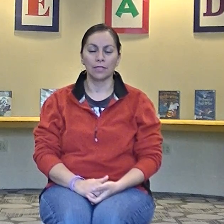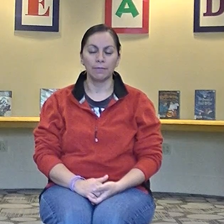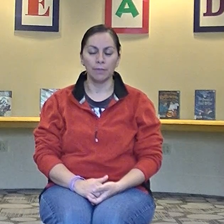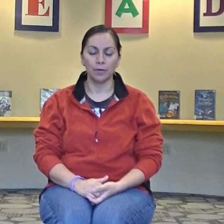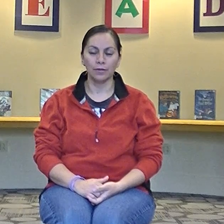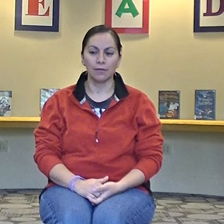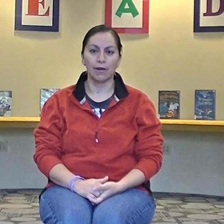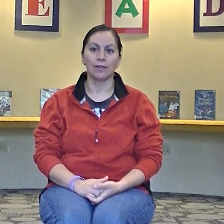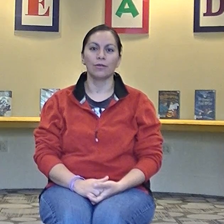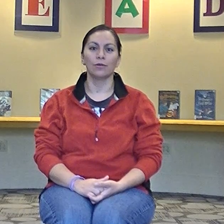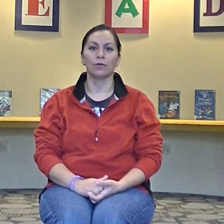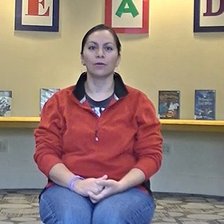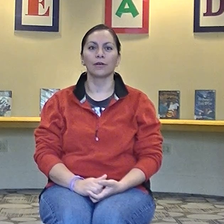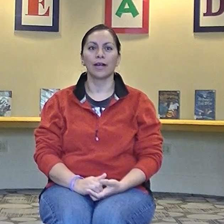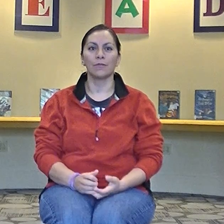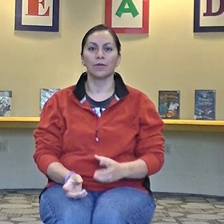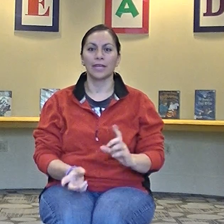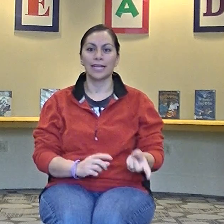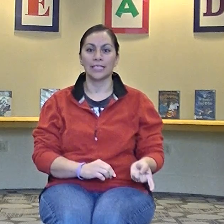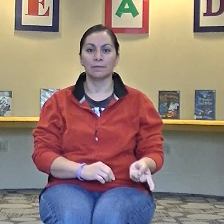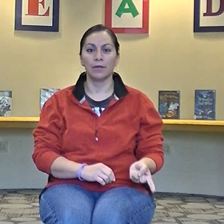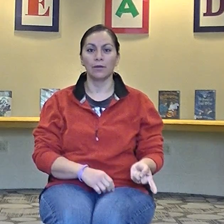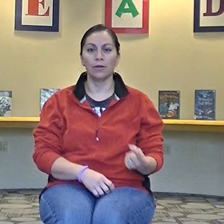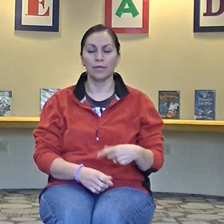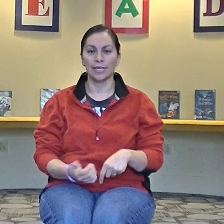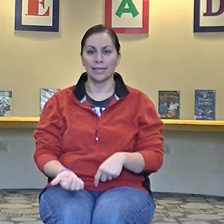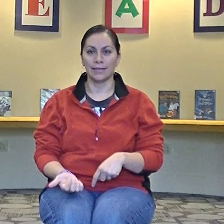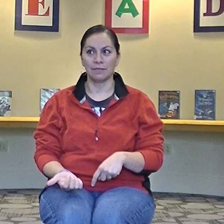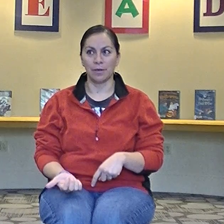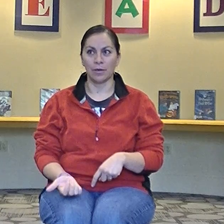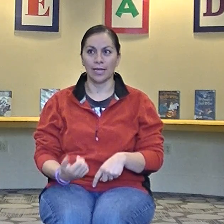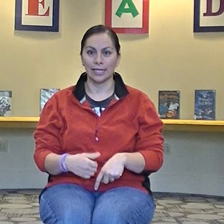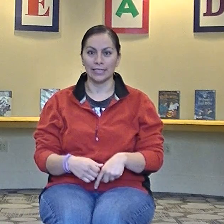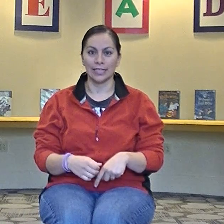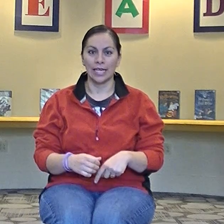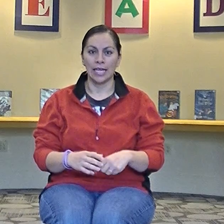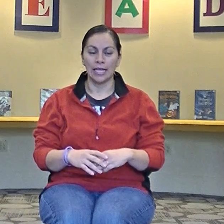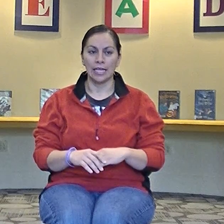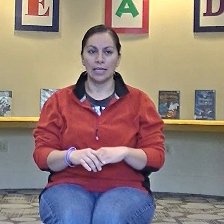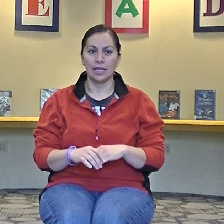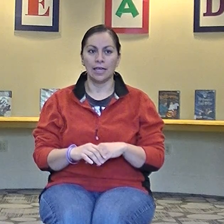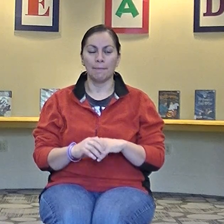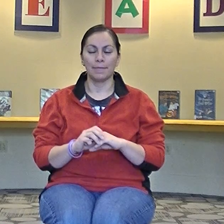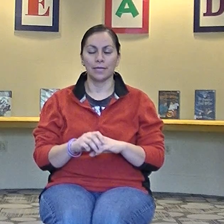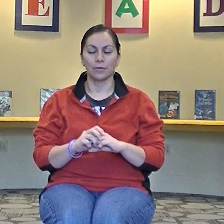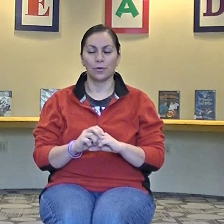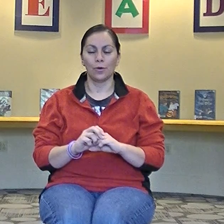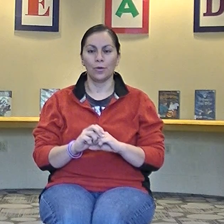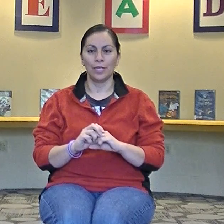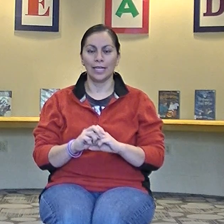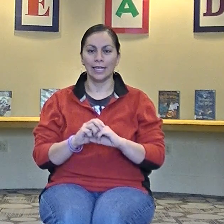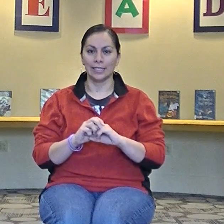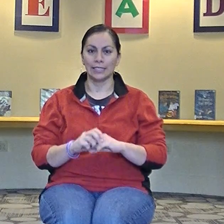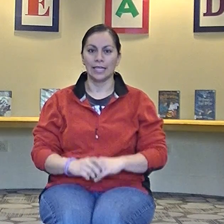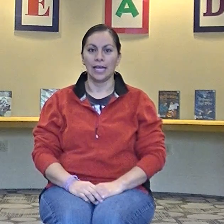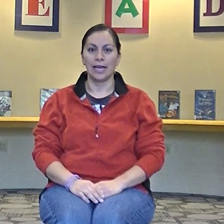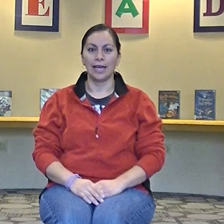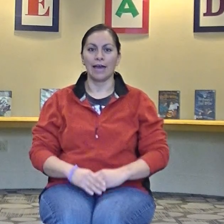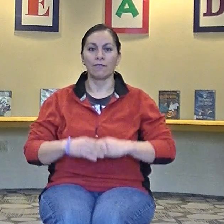de ping pong cuando cambio de inglés a español o de español a inglés. Y empiezo con inglés. I have a